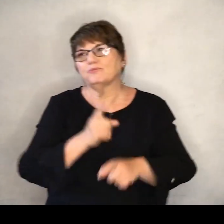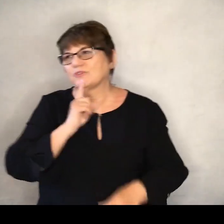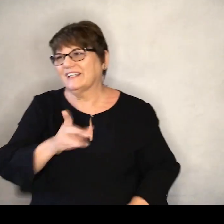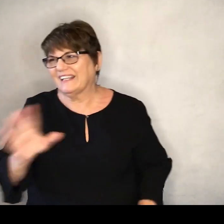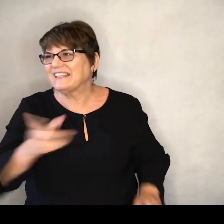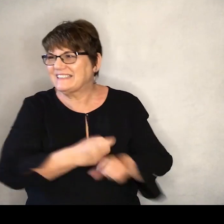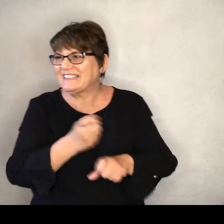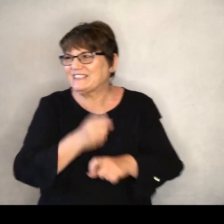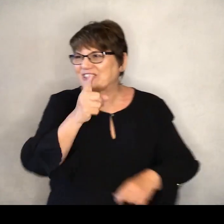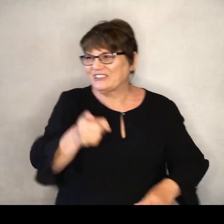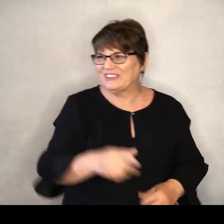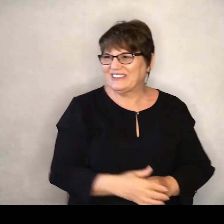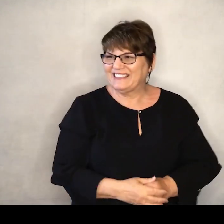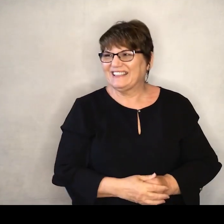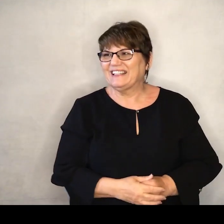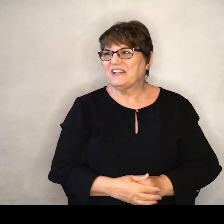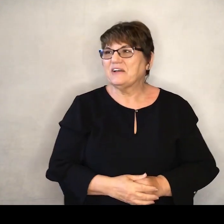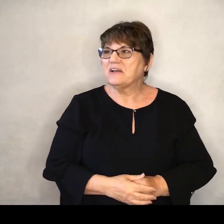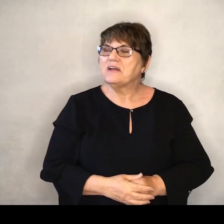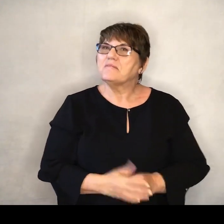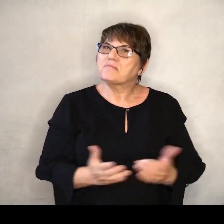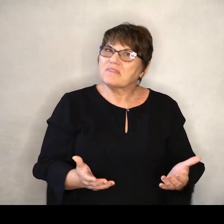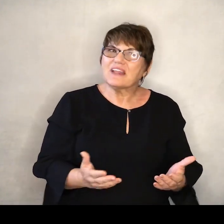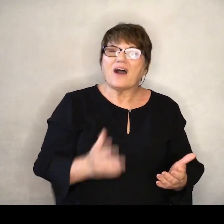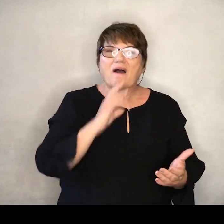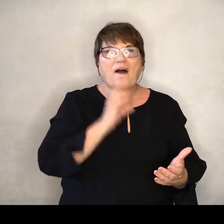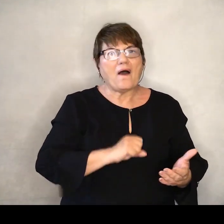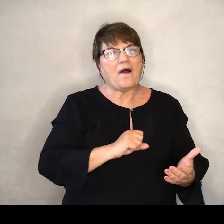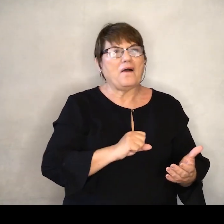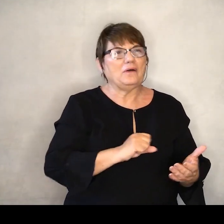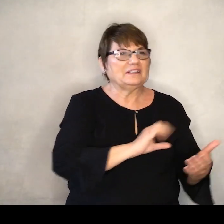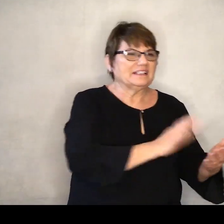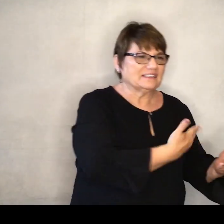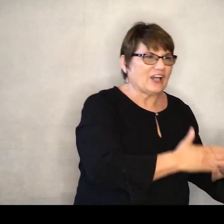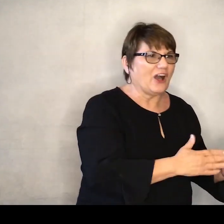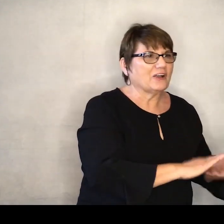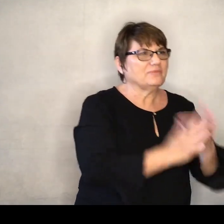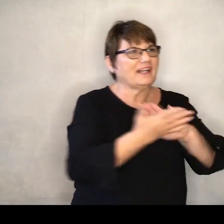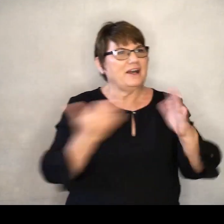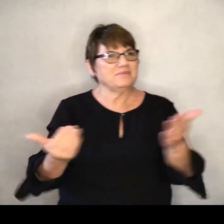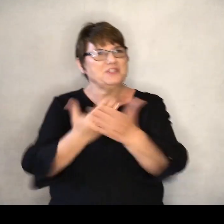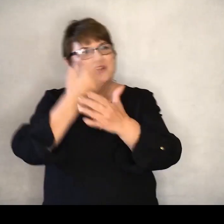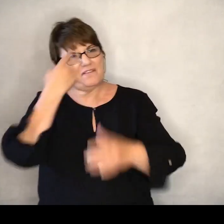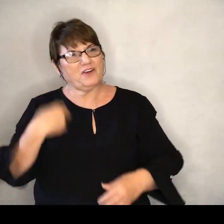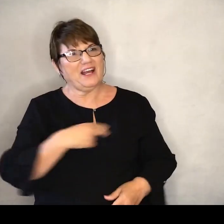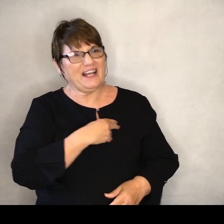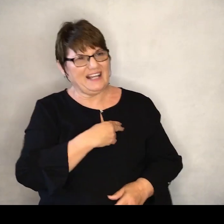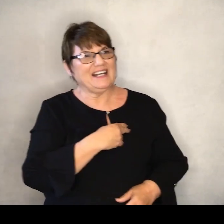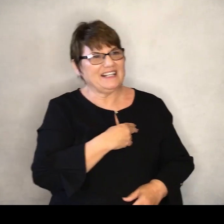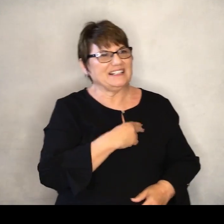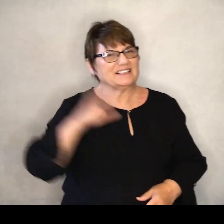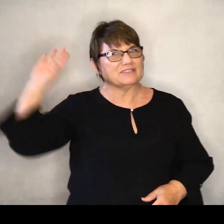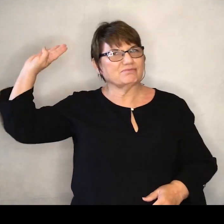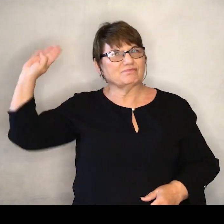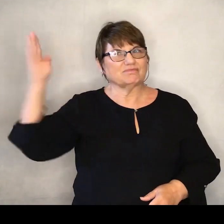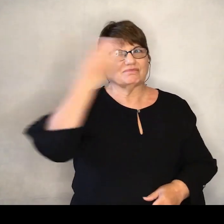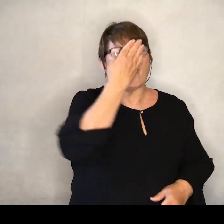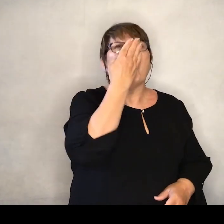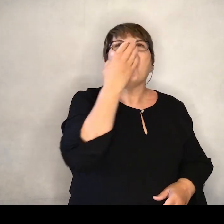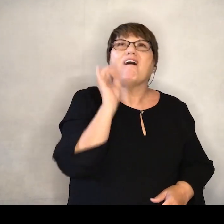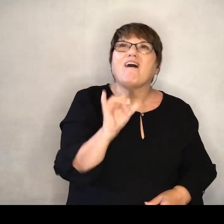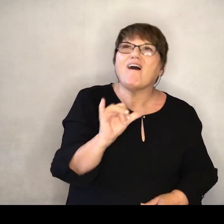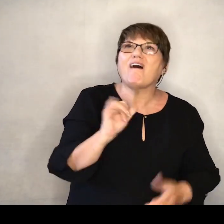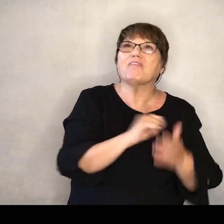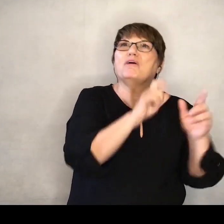no, no, no, no It's making an old hymn new Is what we're trying to do And bring it back to our memory And realize there's such